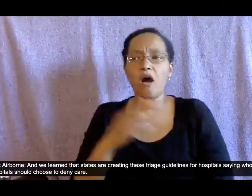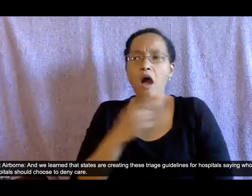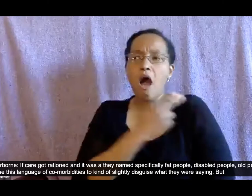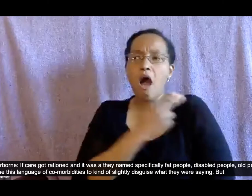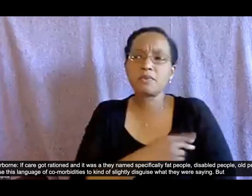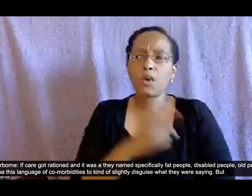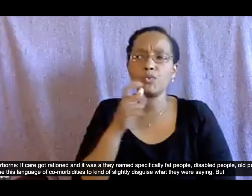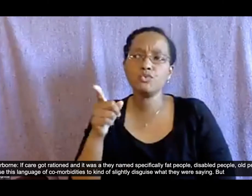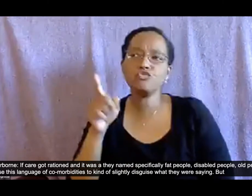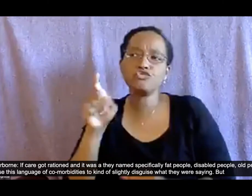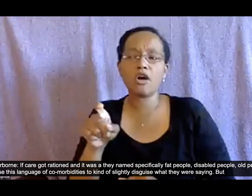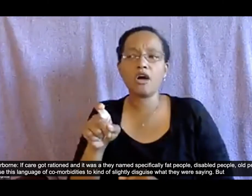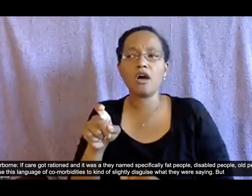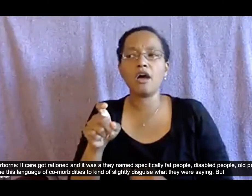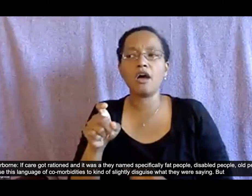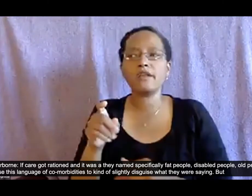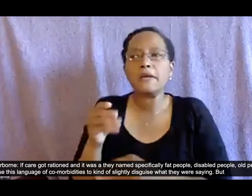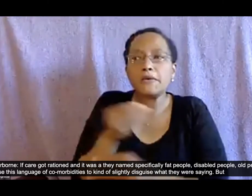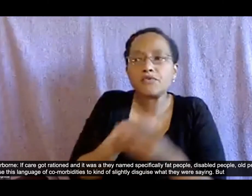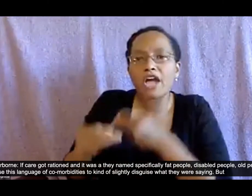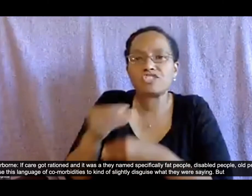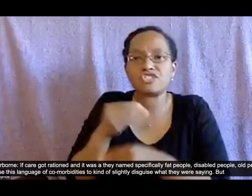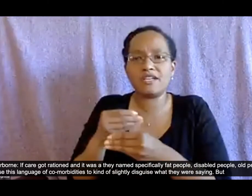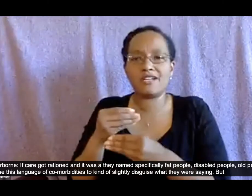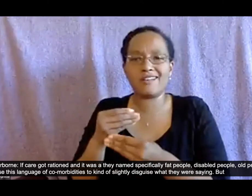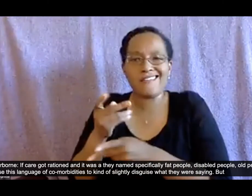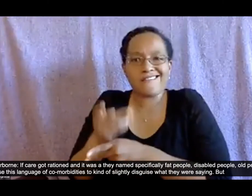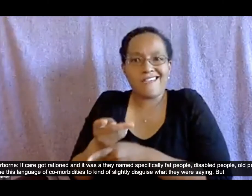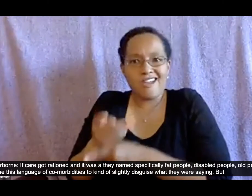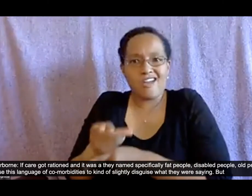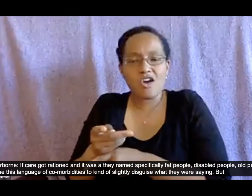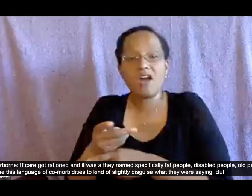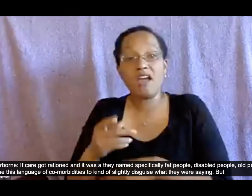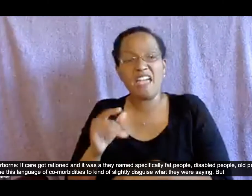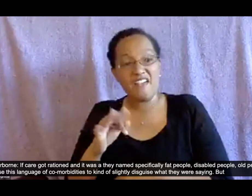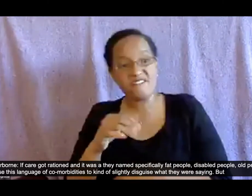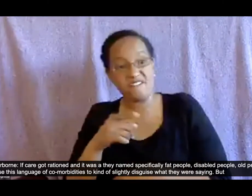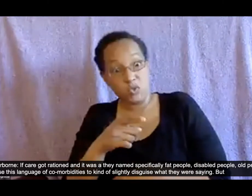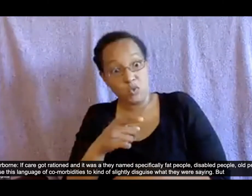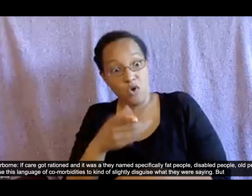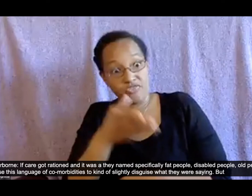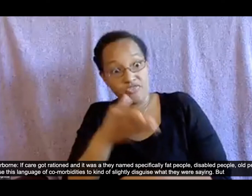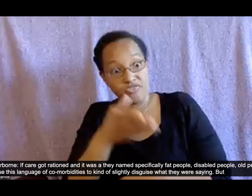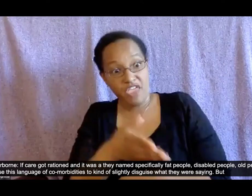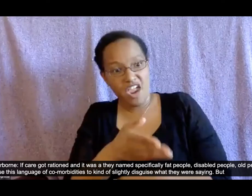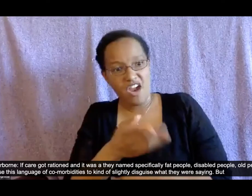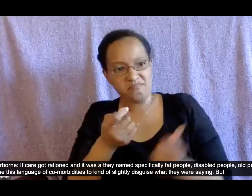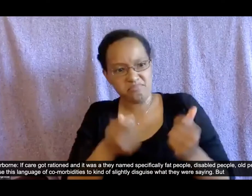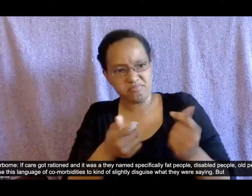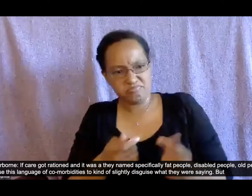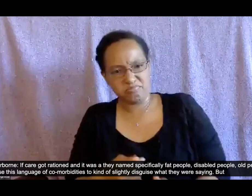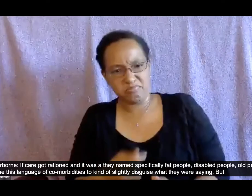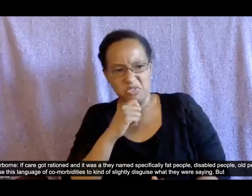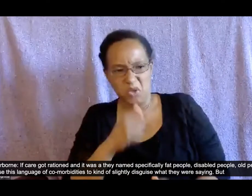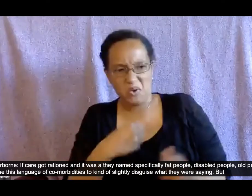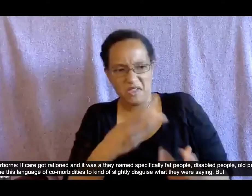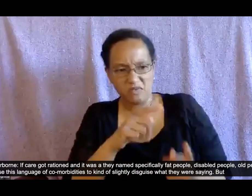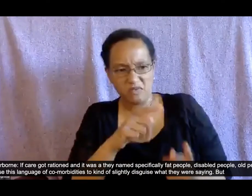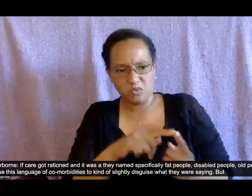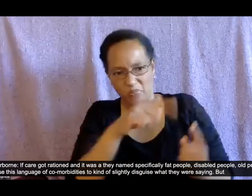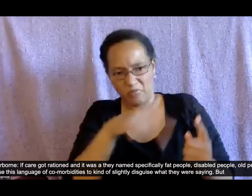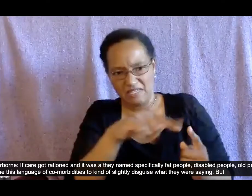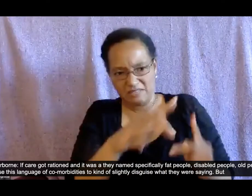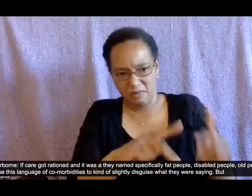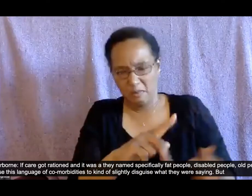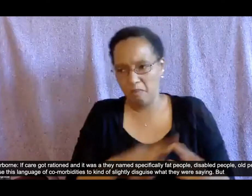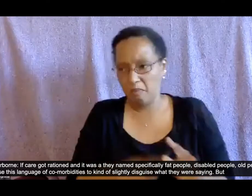if care got rationed and it was they named specifically fat people disabled people old people sometimes they used this